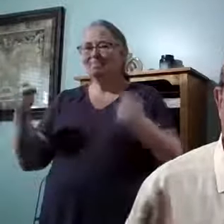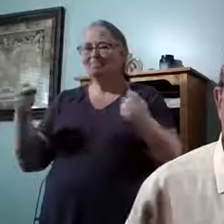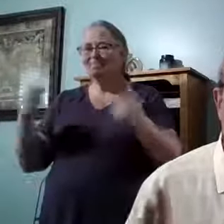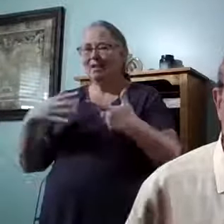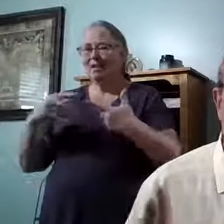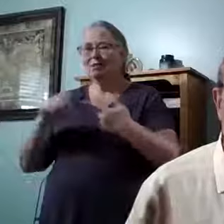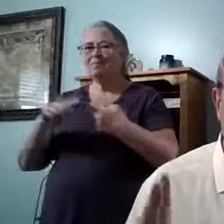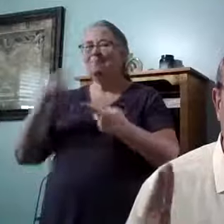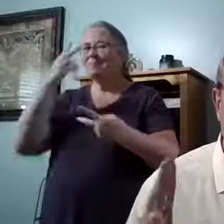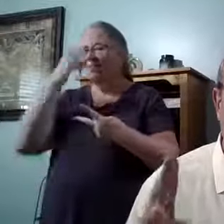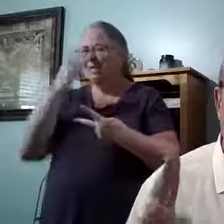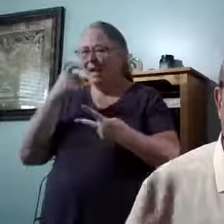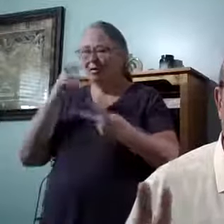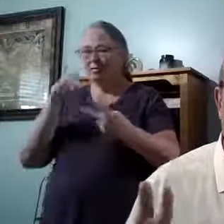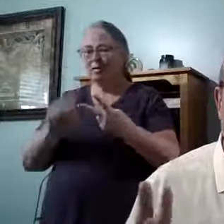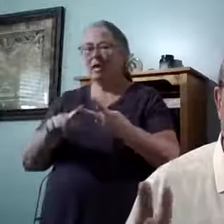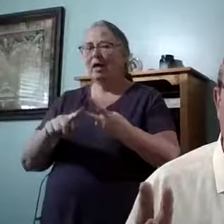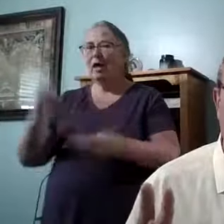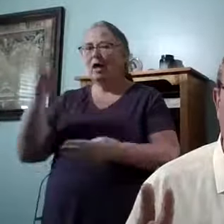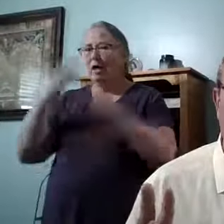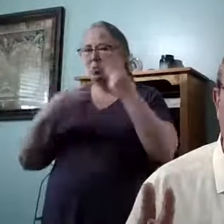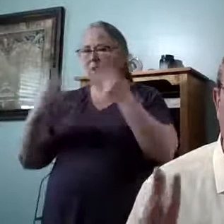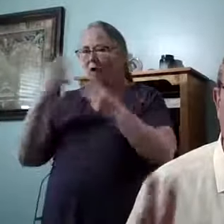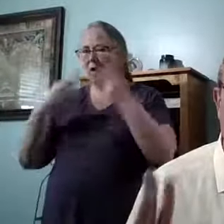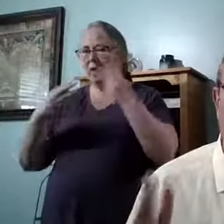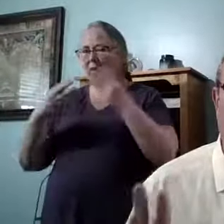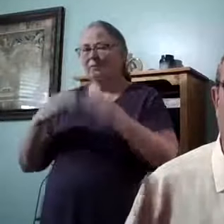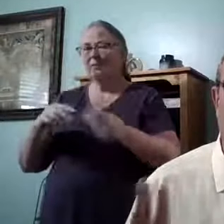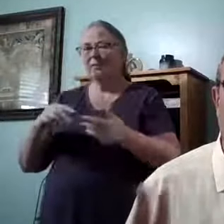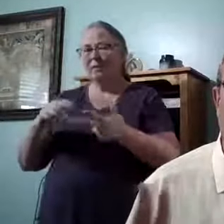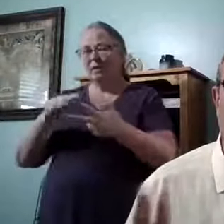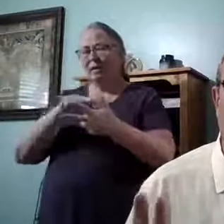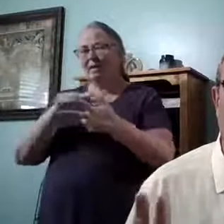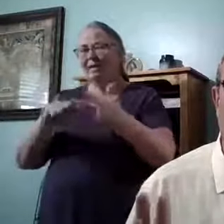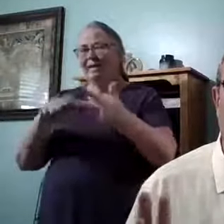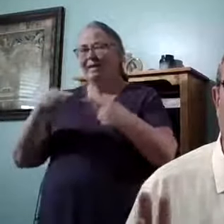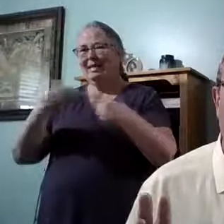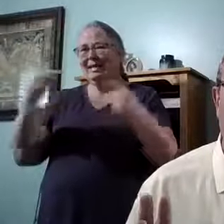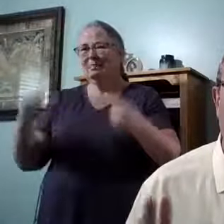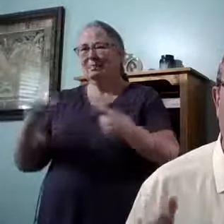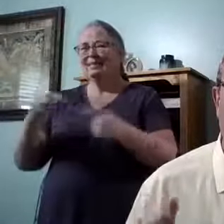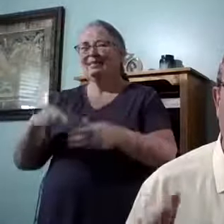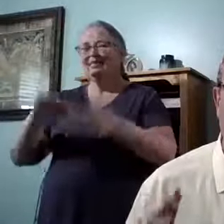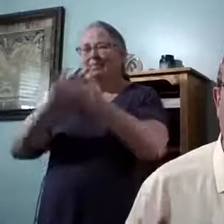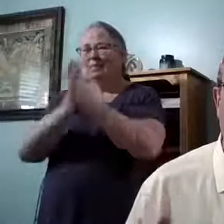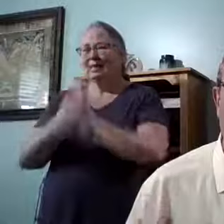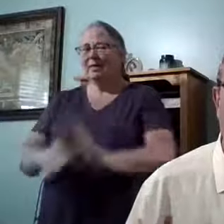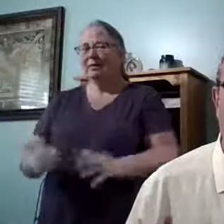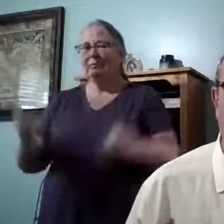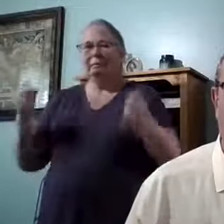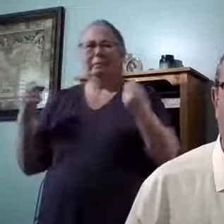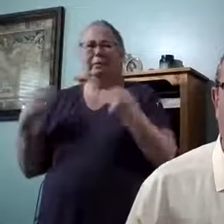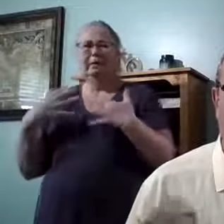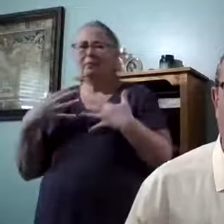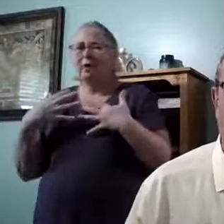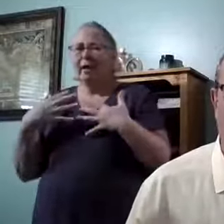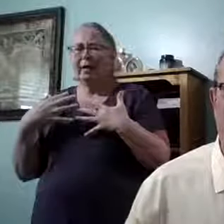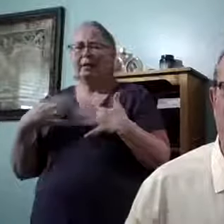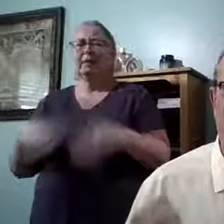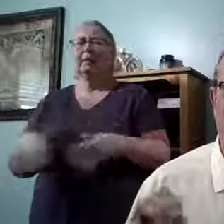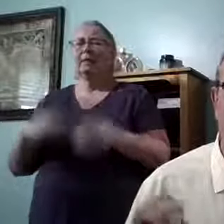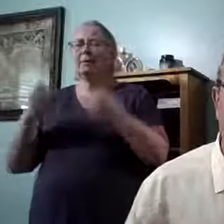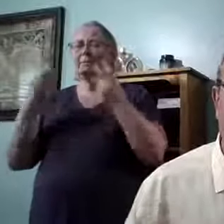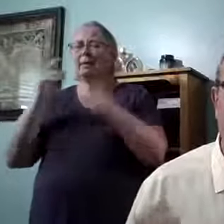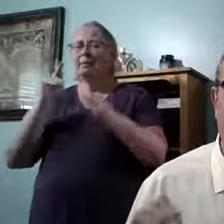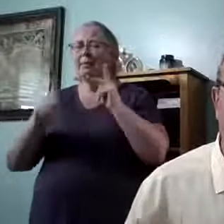doubt, and worry. That's enemies of peace. Being afraid. There's a lot